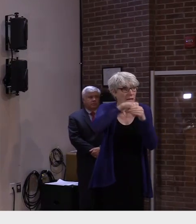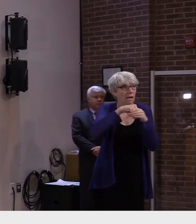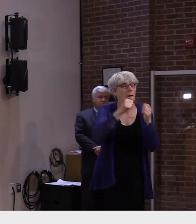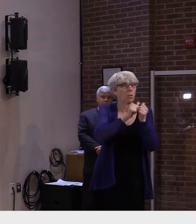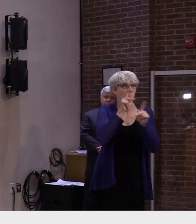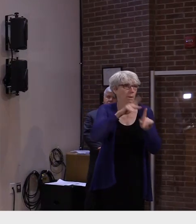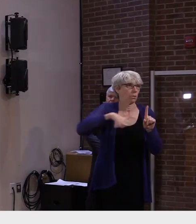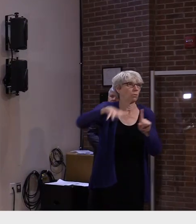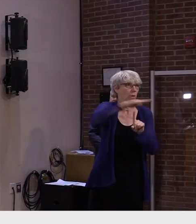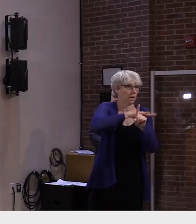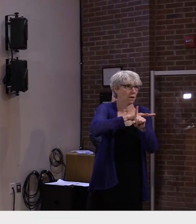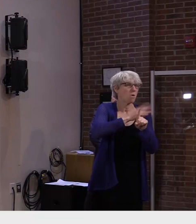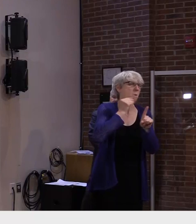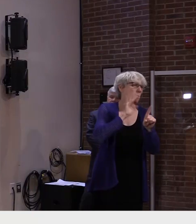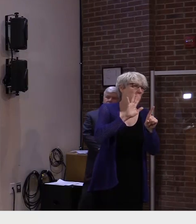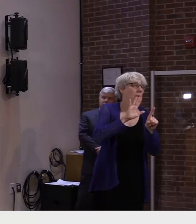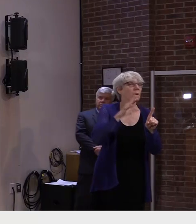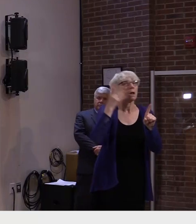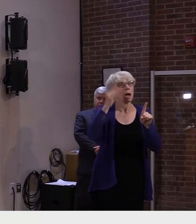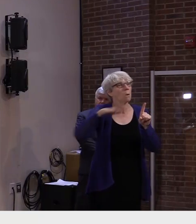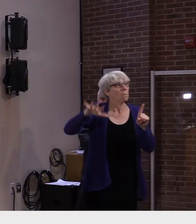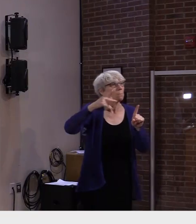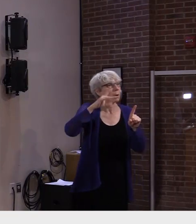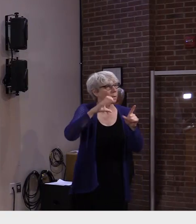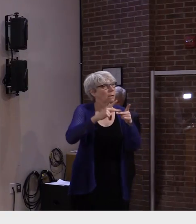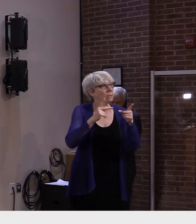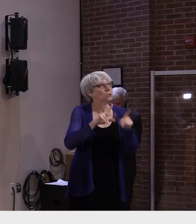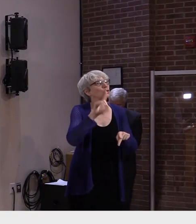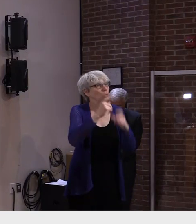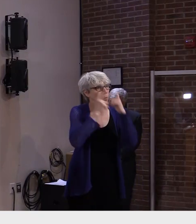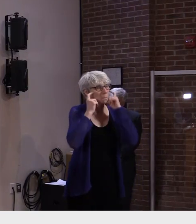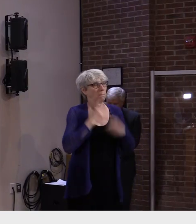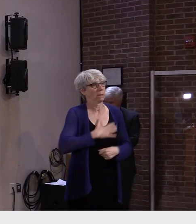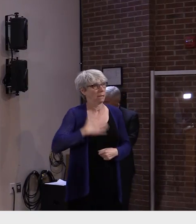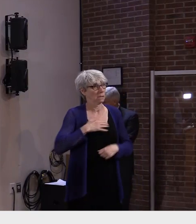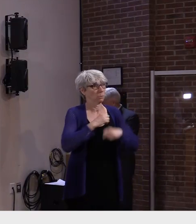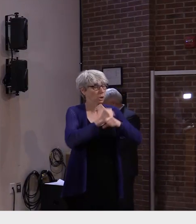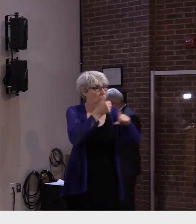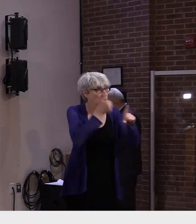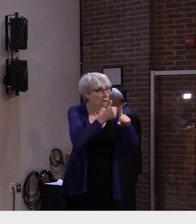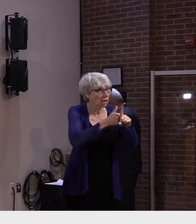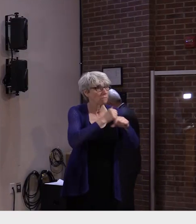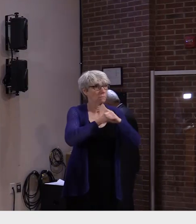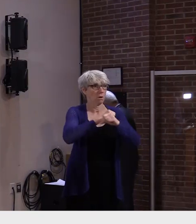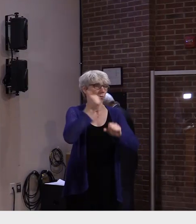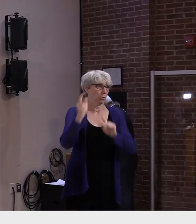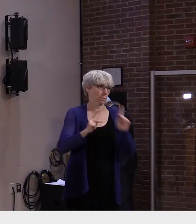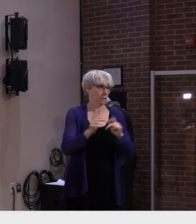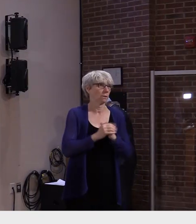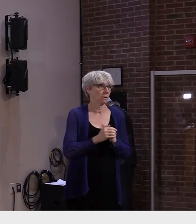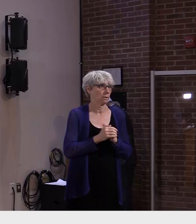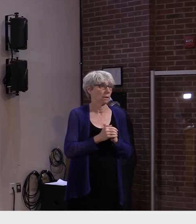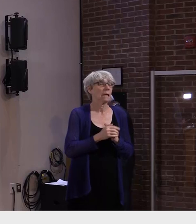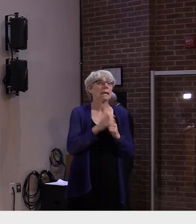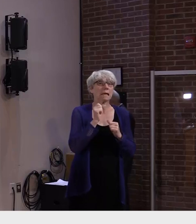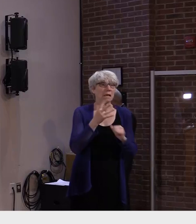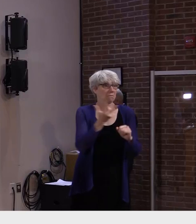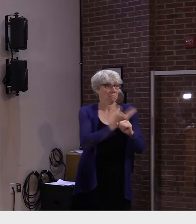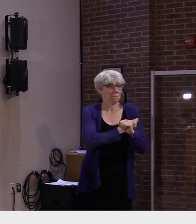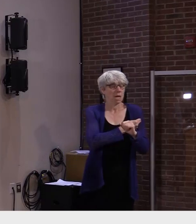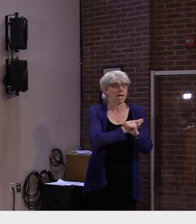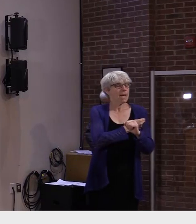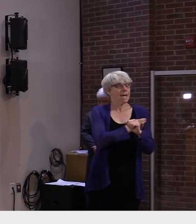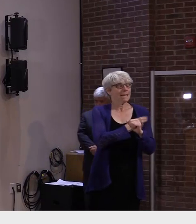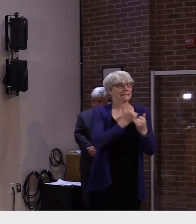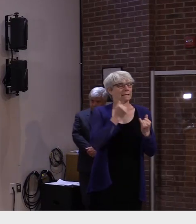this will protect you and those around you and if you're vaccinated and you choose to wear a mask as an